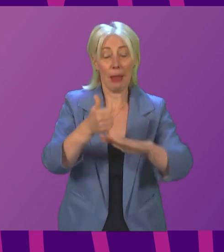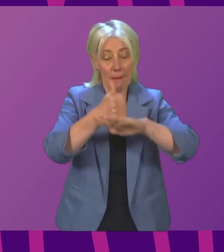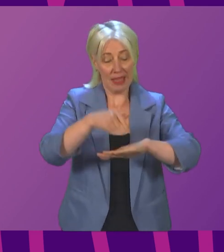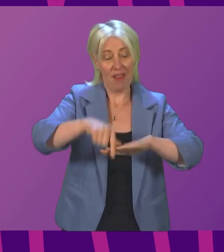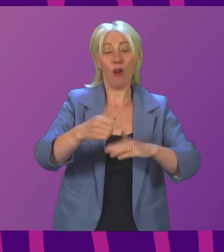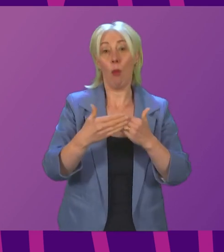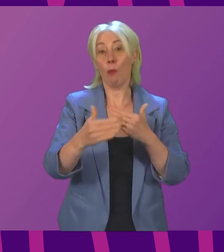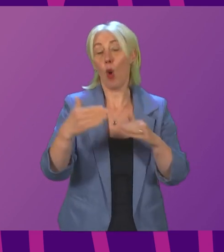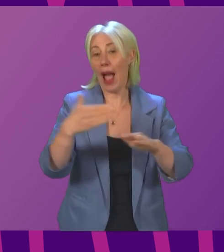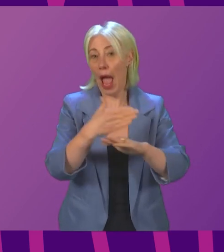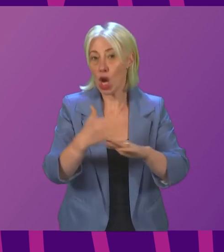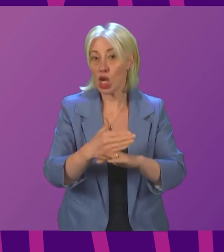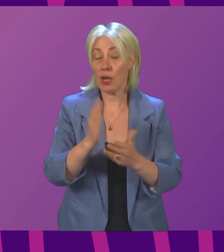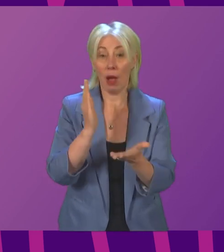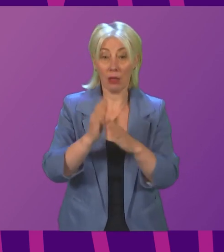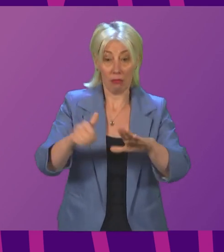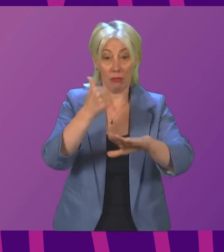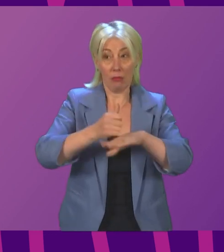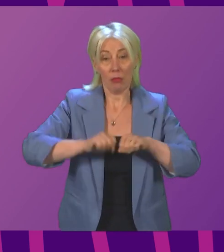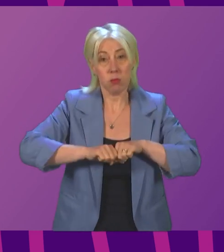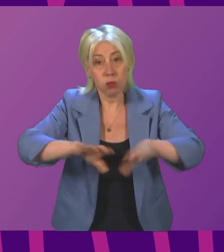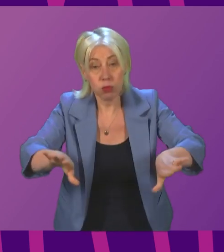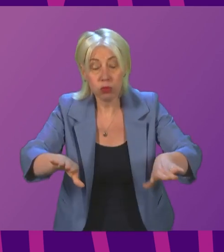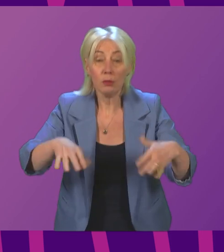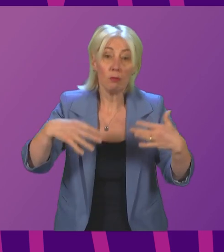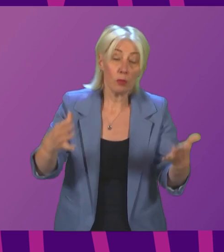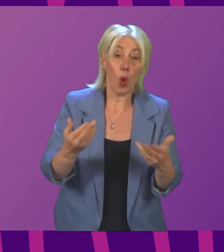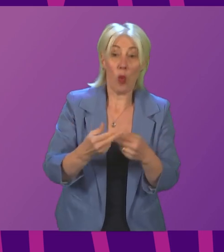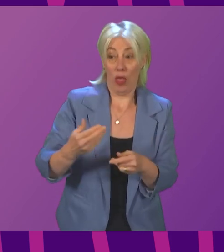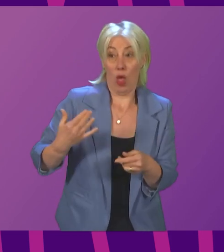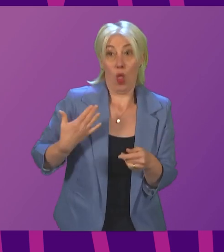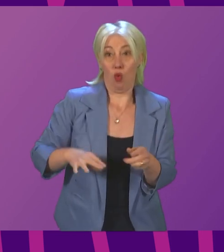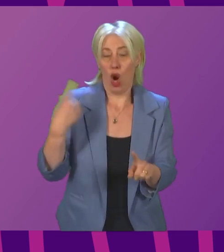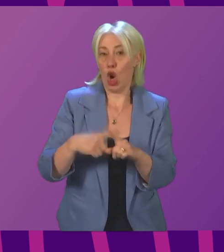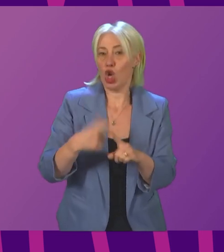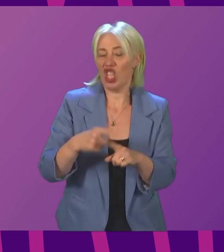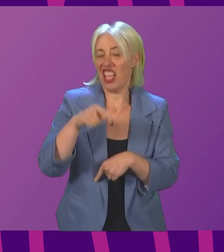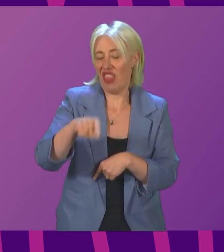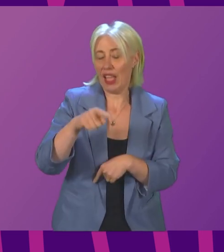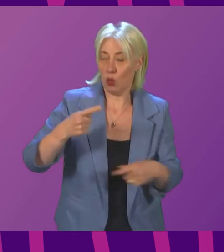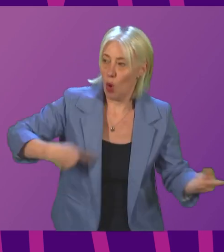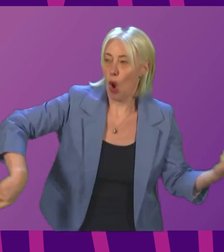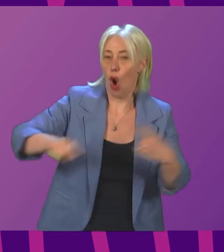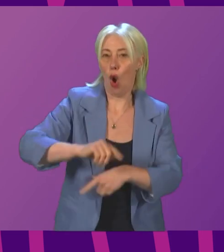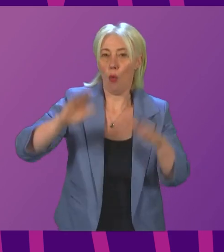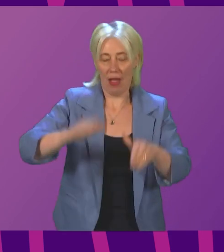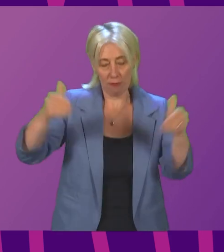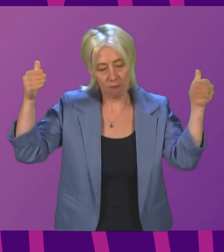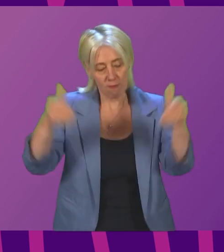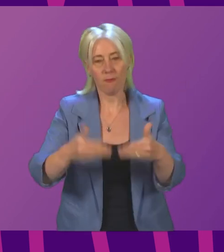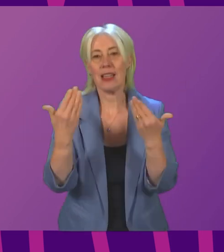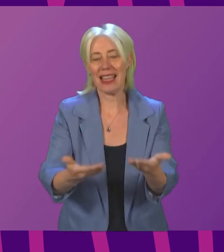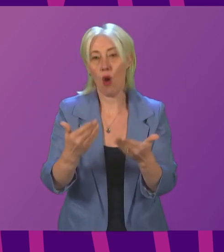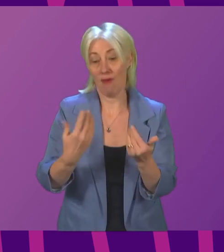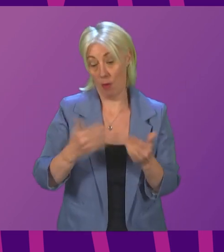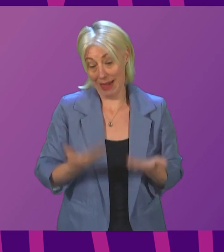The key test will be whether it is implemented fully and with the required urgency. That is what all of us must focus our efforts on